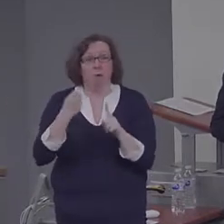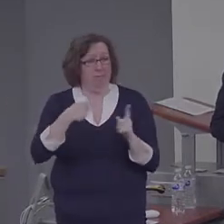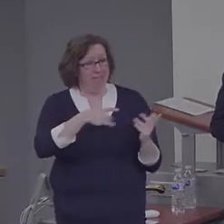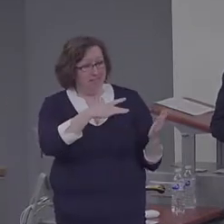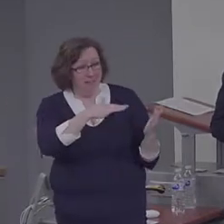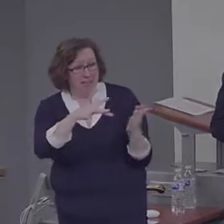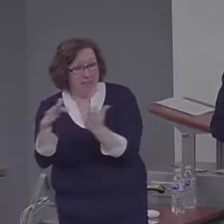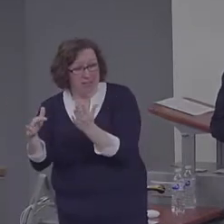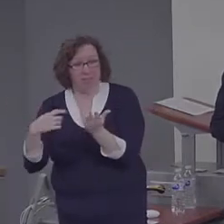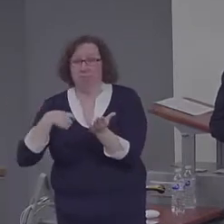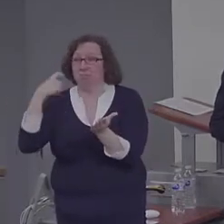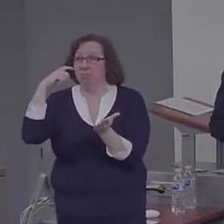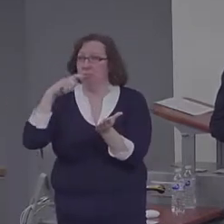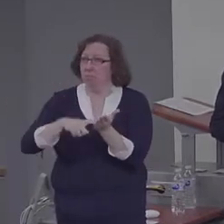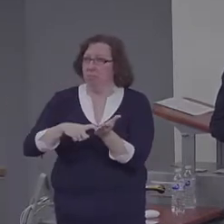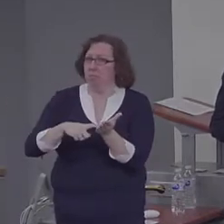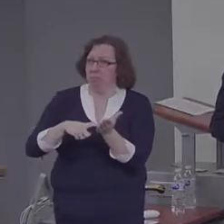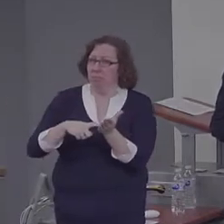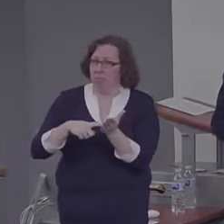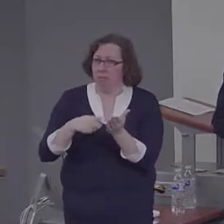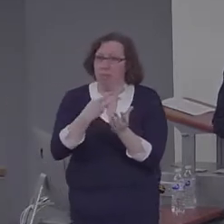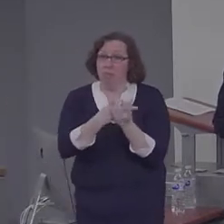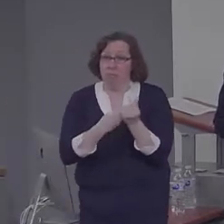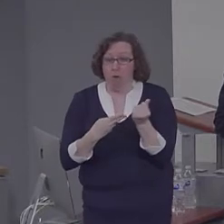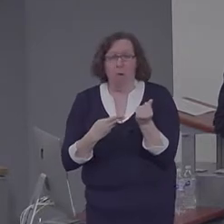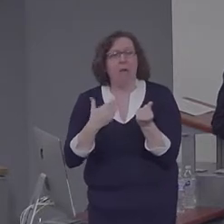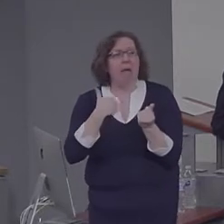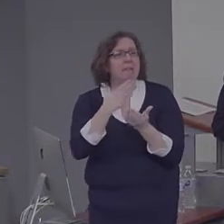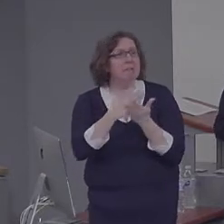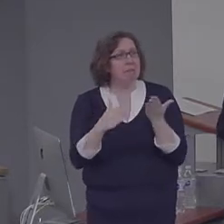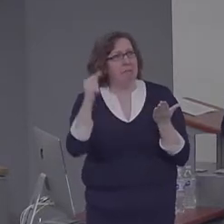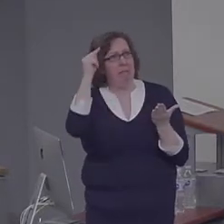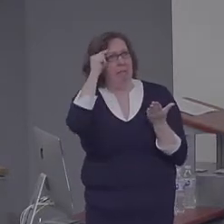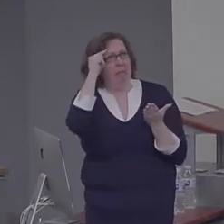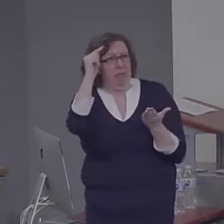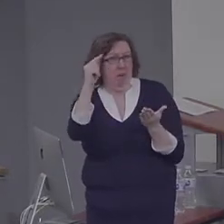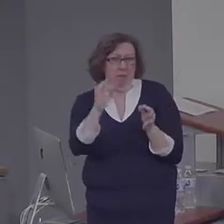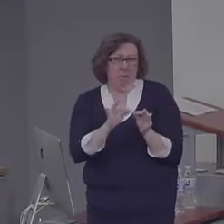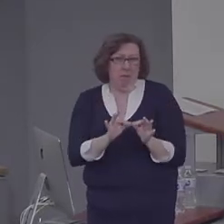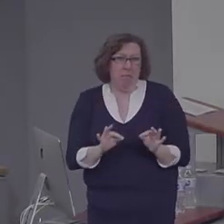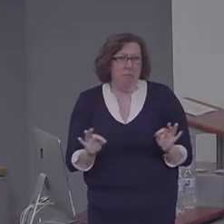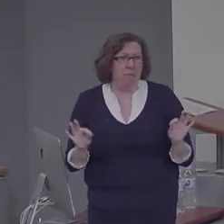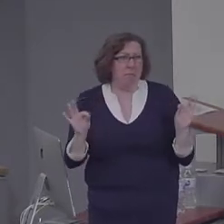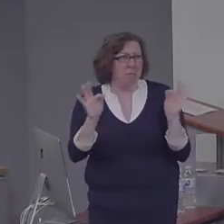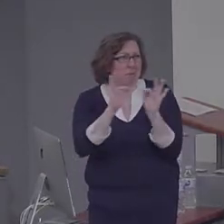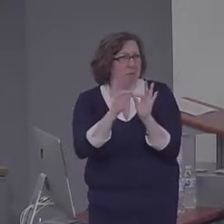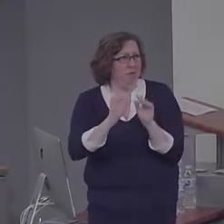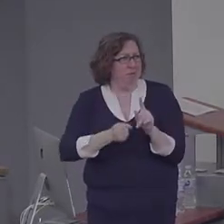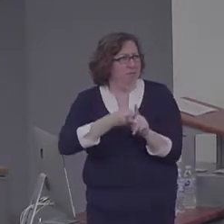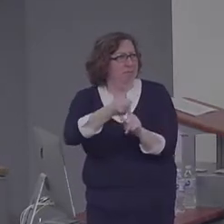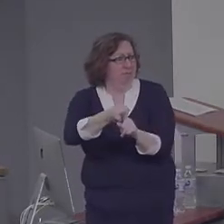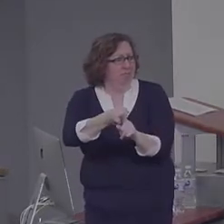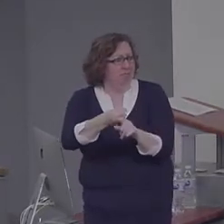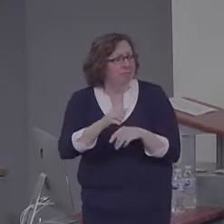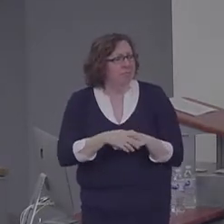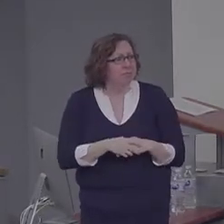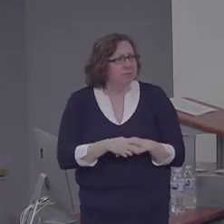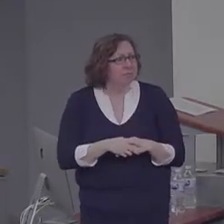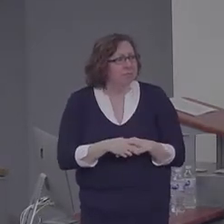of these procedures have some, we think, theoretically important implications. They really tighten up